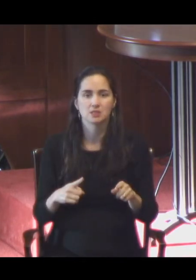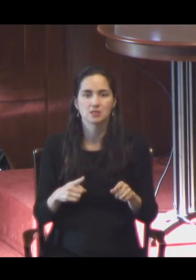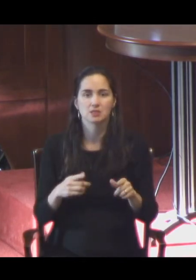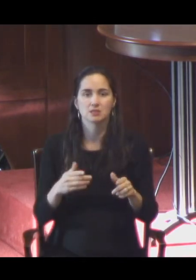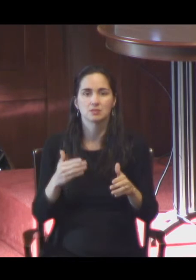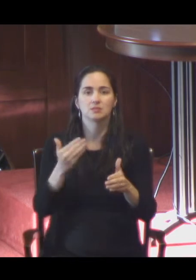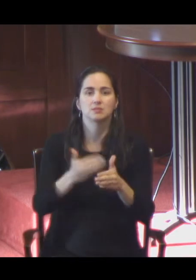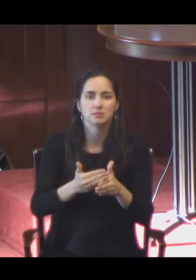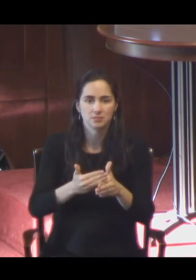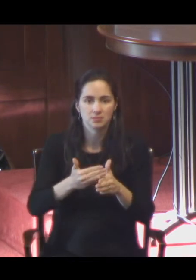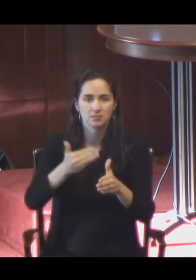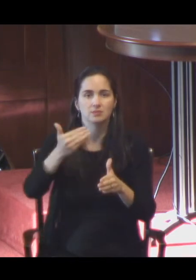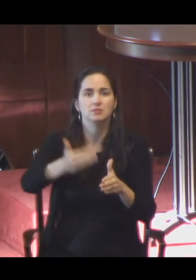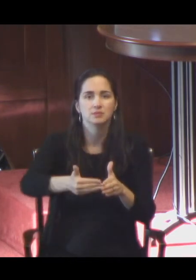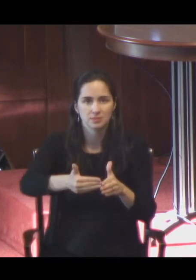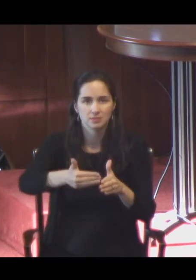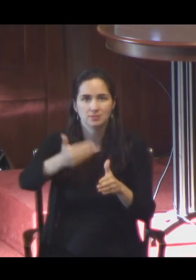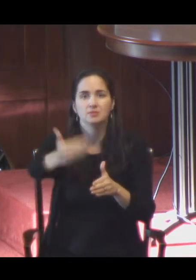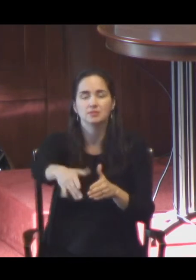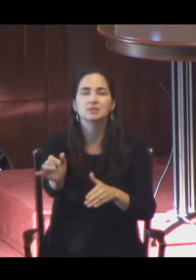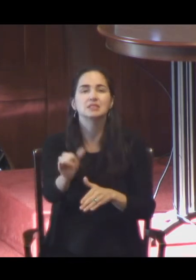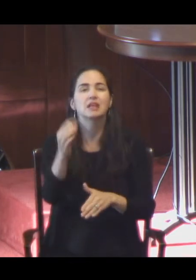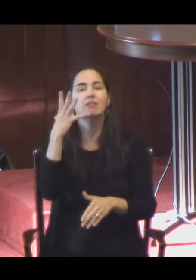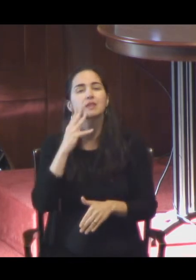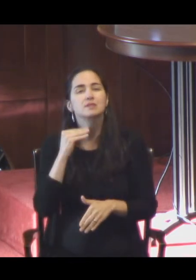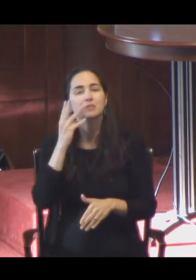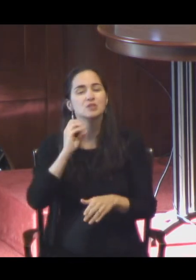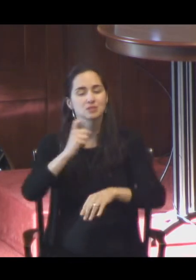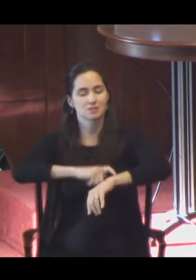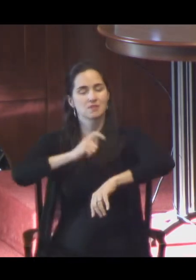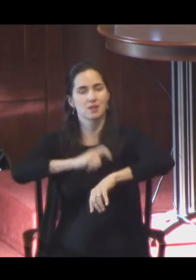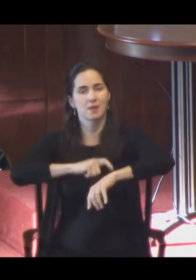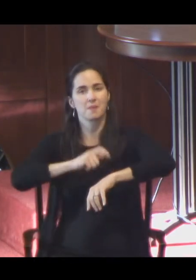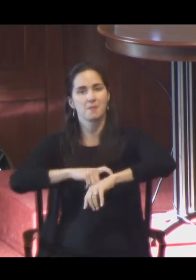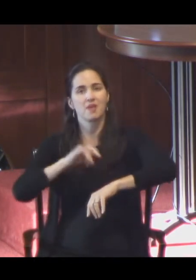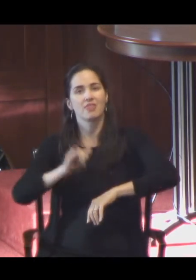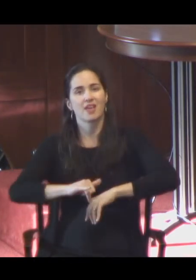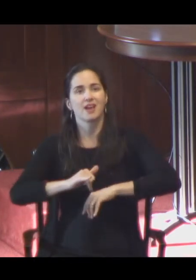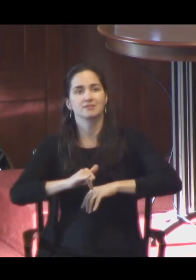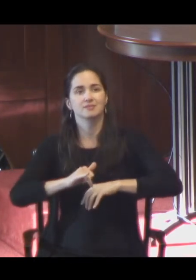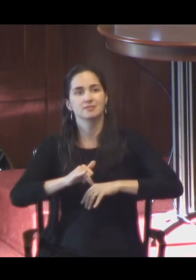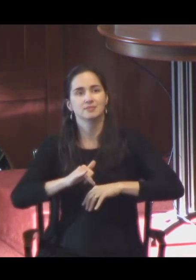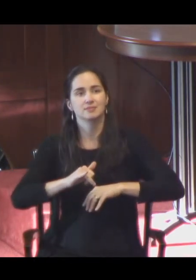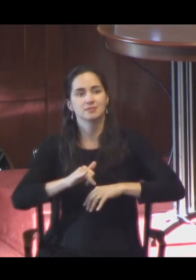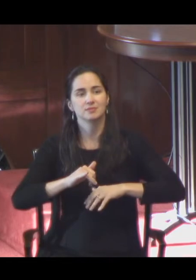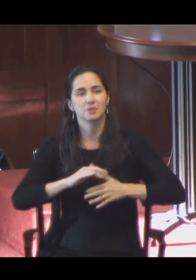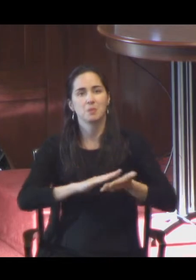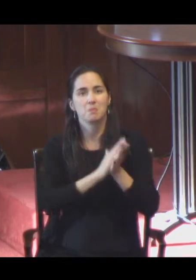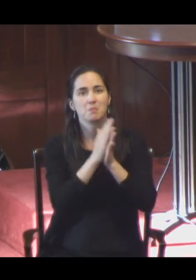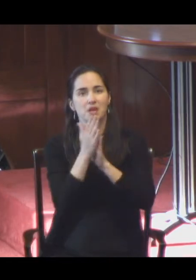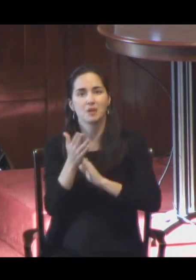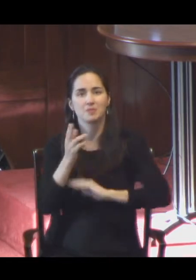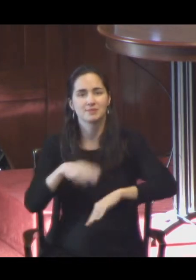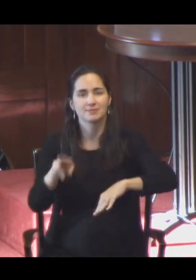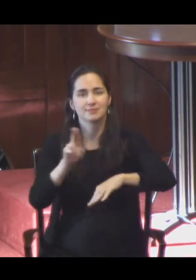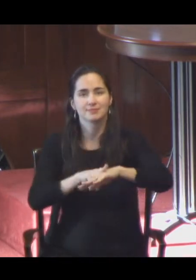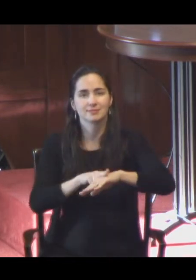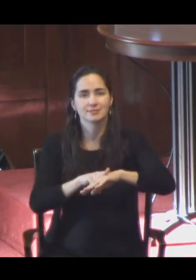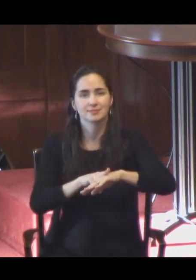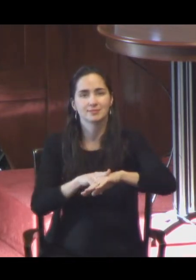almost like the experience we have of time that's regularized by the ticking of the clock. But that's not how we experience time,